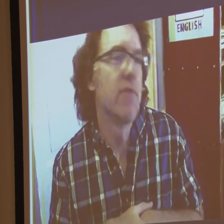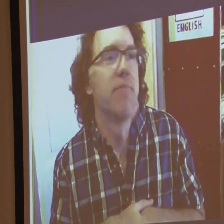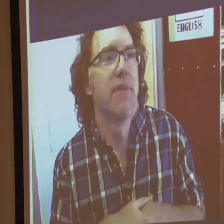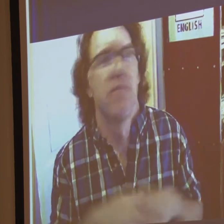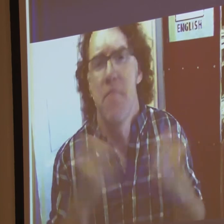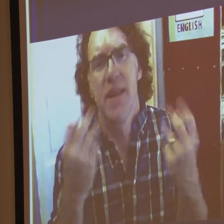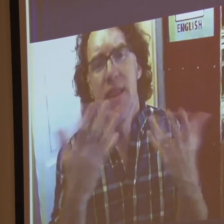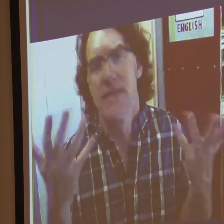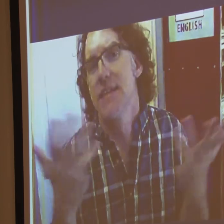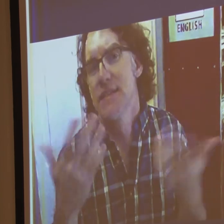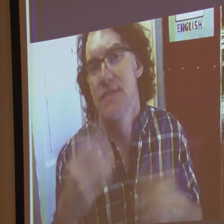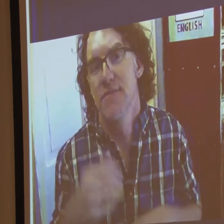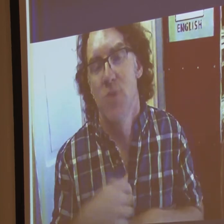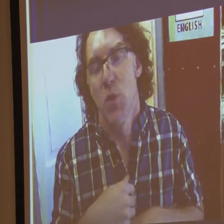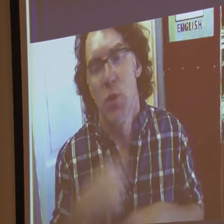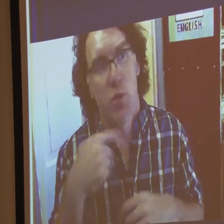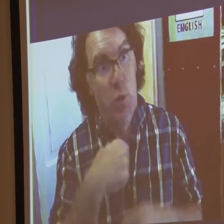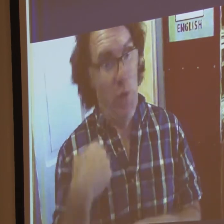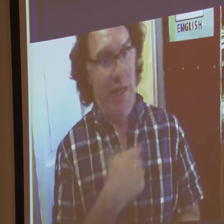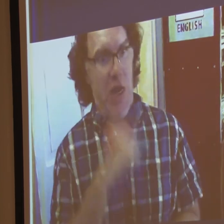raising a child that's a CODA.